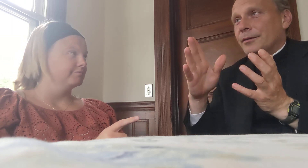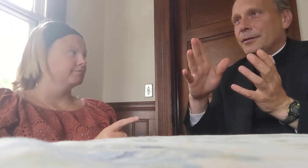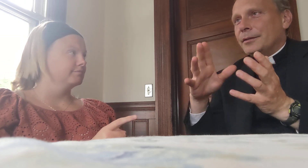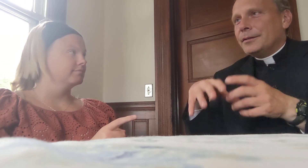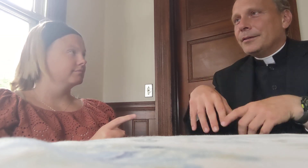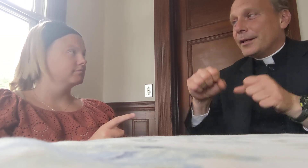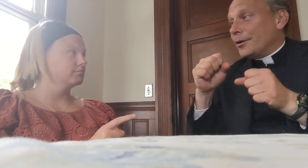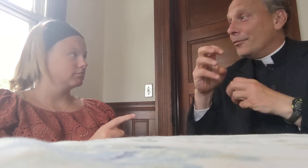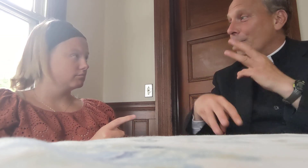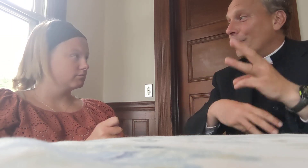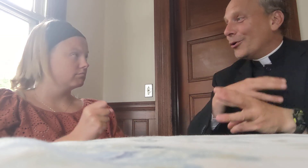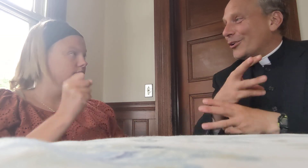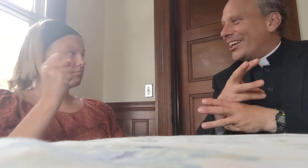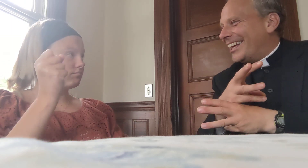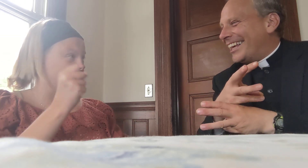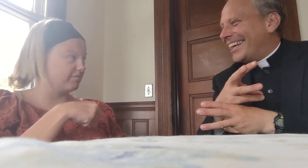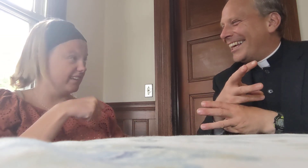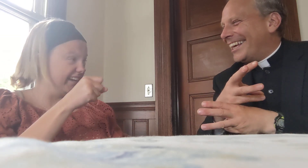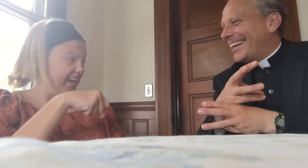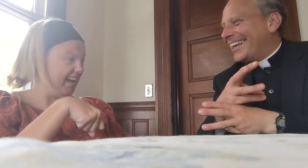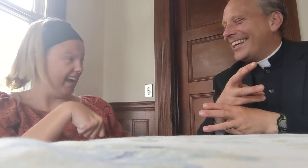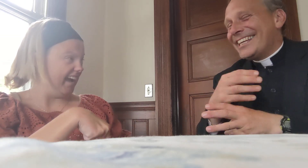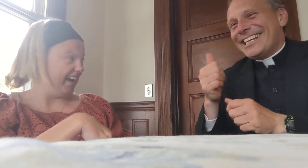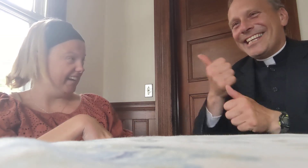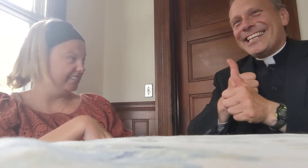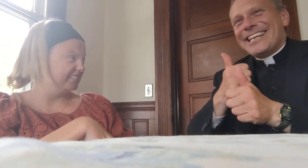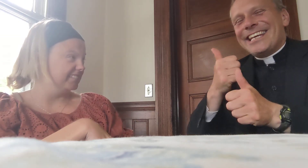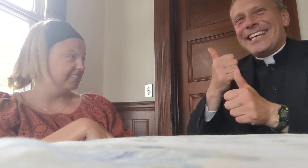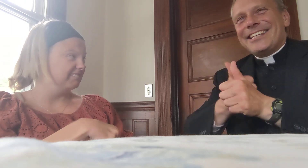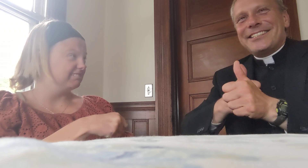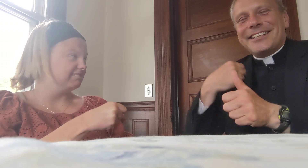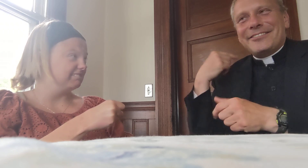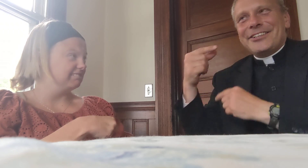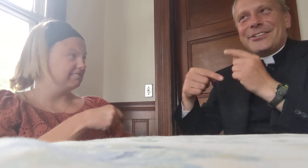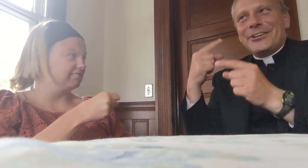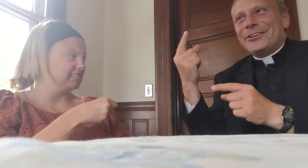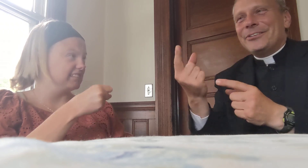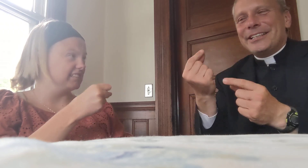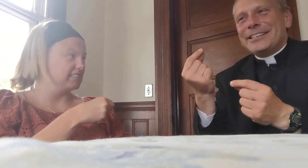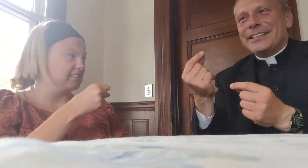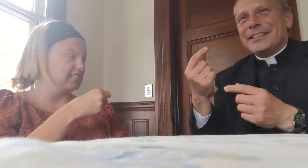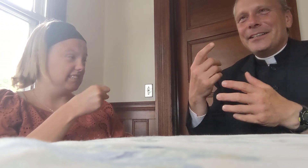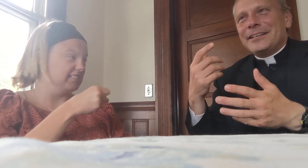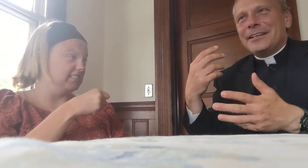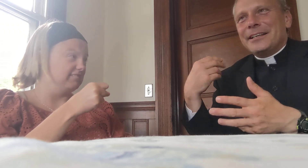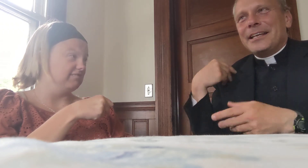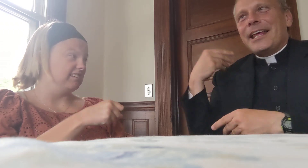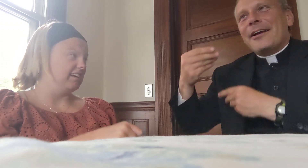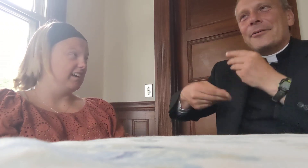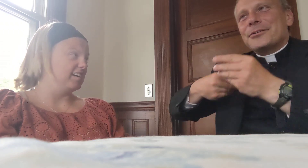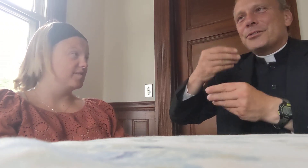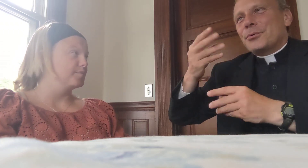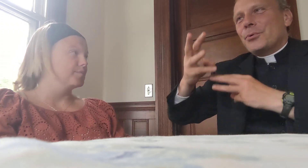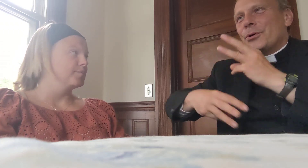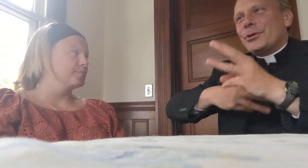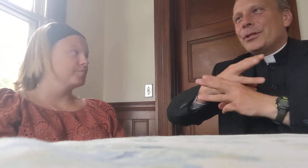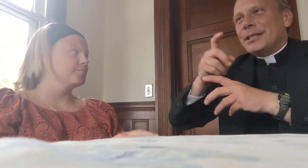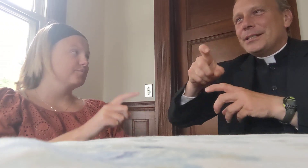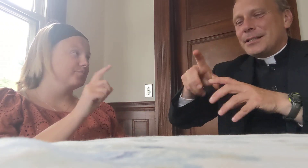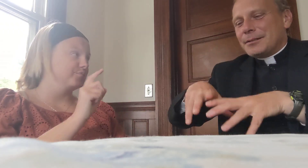take over the world, each generation always, uh, inherits the world, and needs to